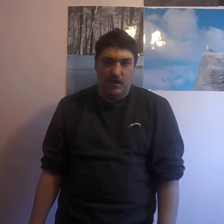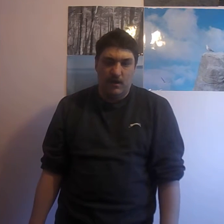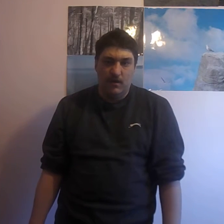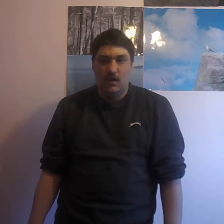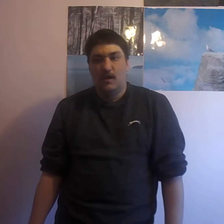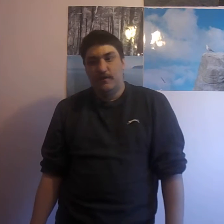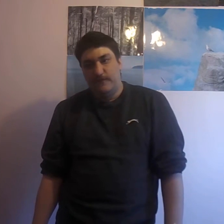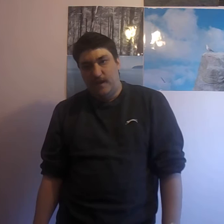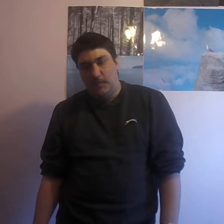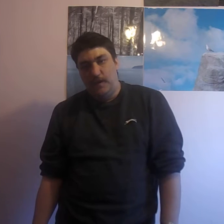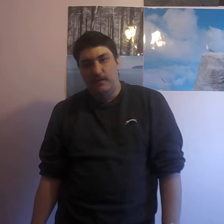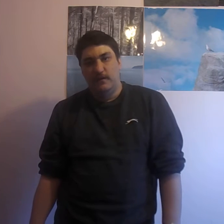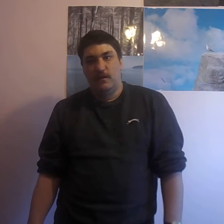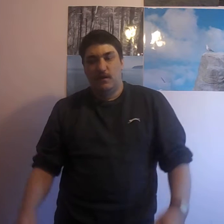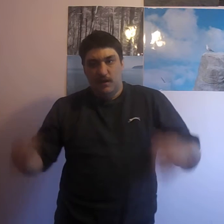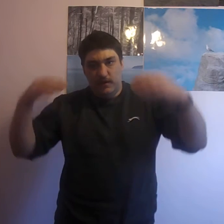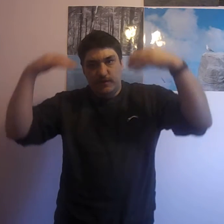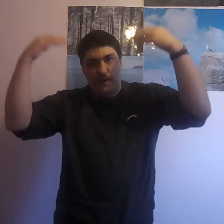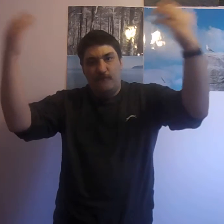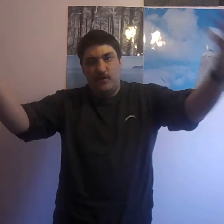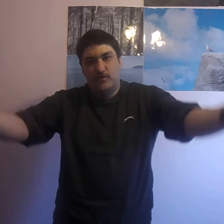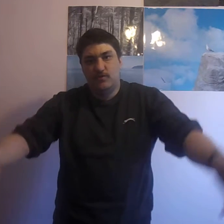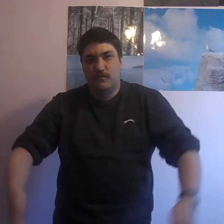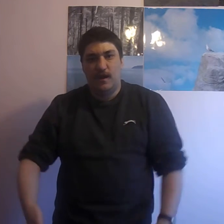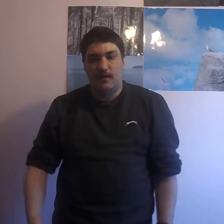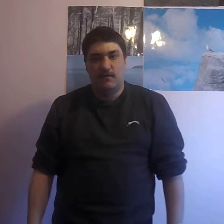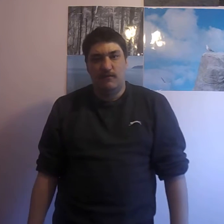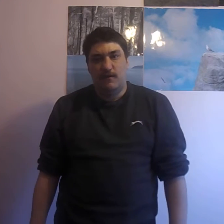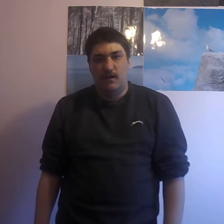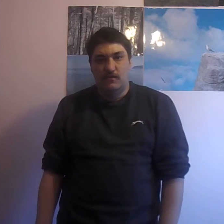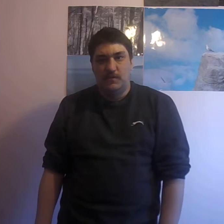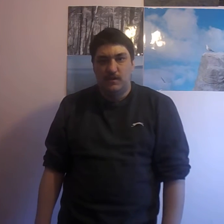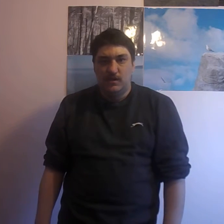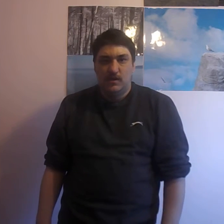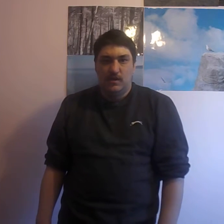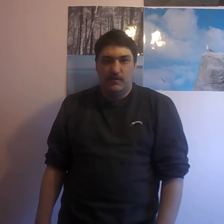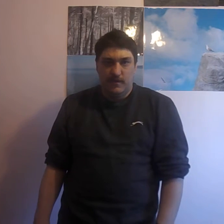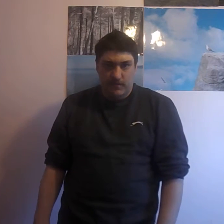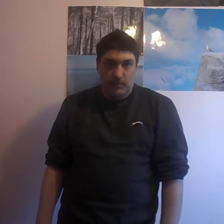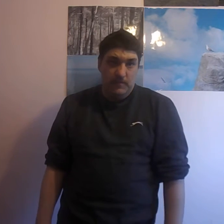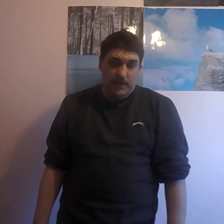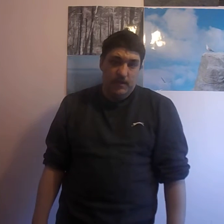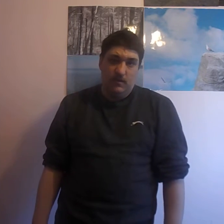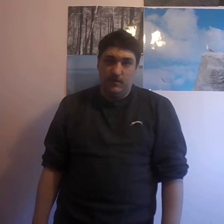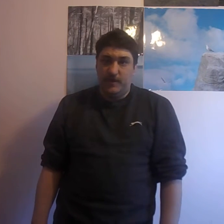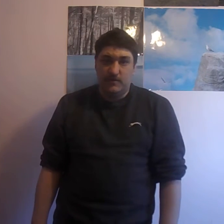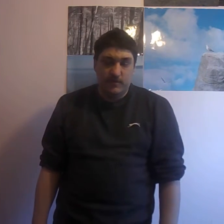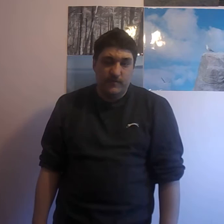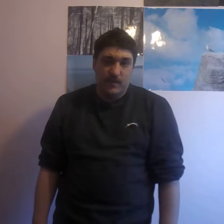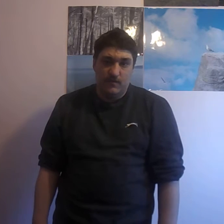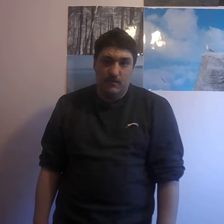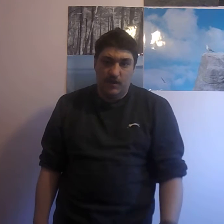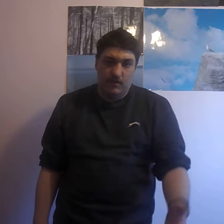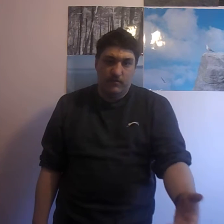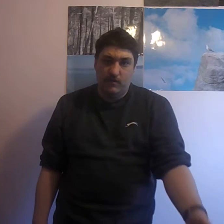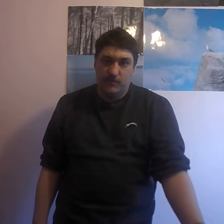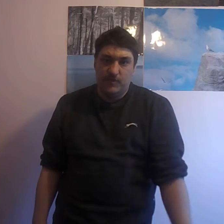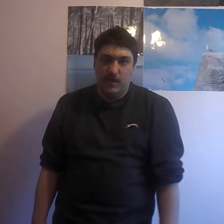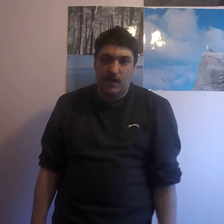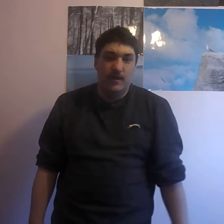and developing into that virtual reality realm, they'll be making holodecks just now, like on Star Trek. And